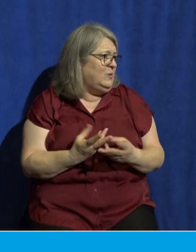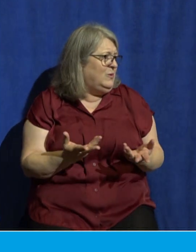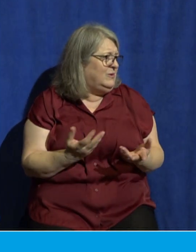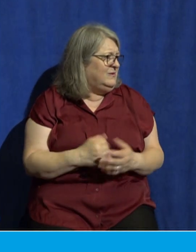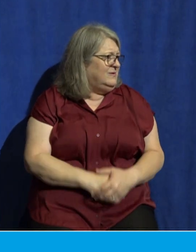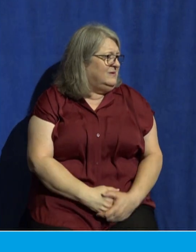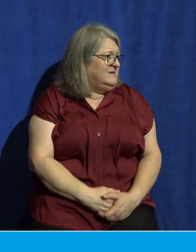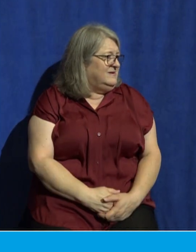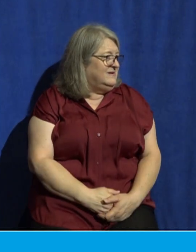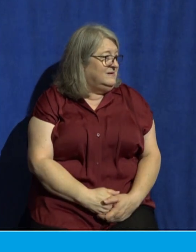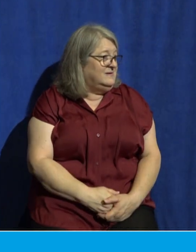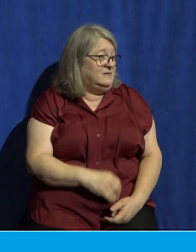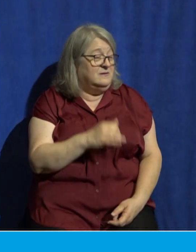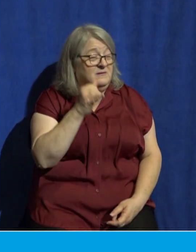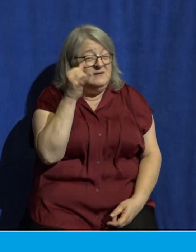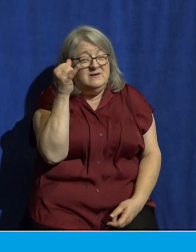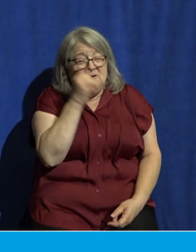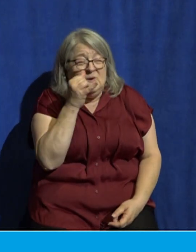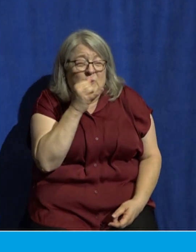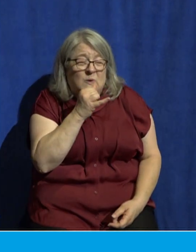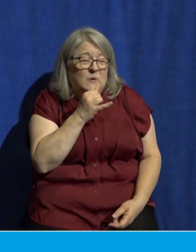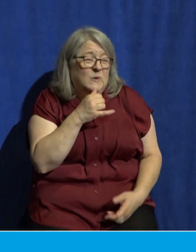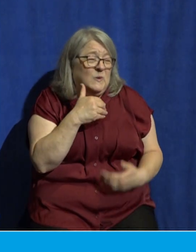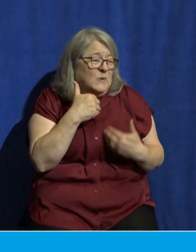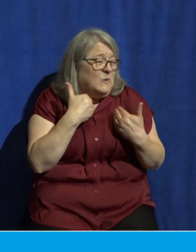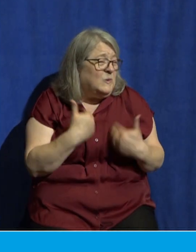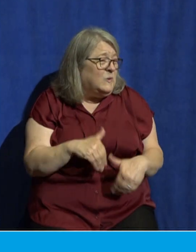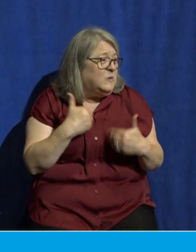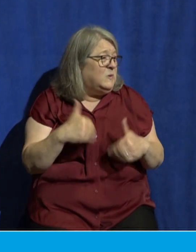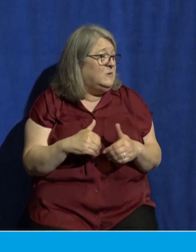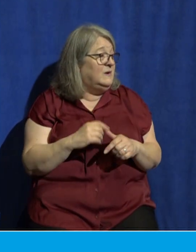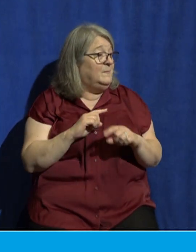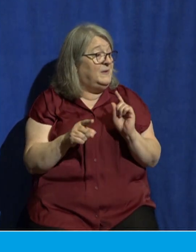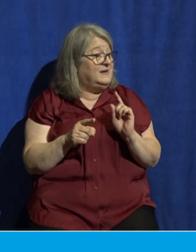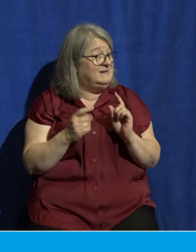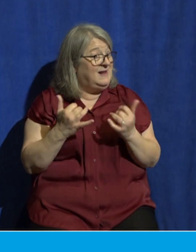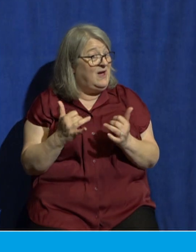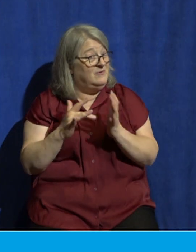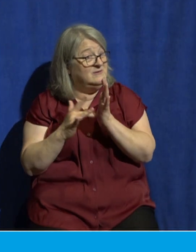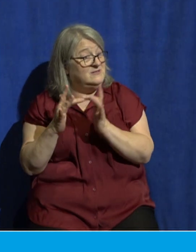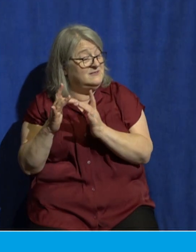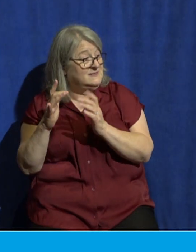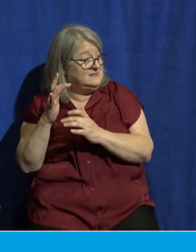It was stunning. But by Jesus' time, the temple was also corrupted.